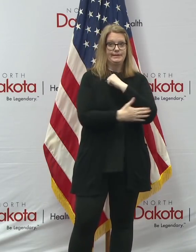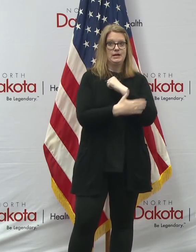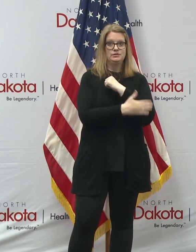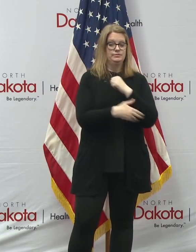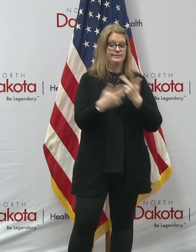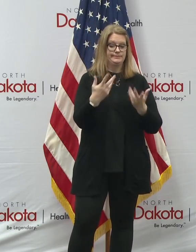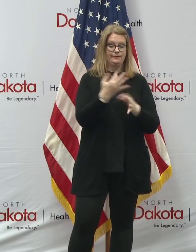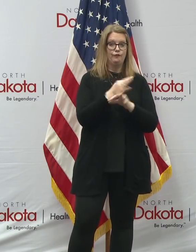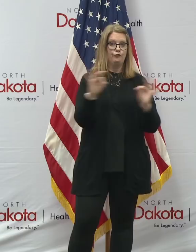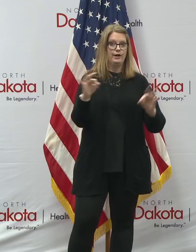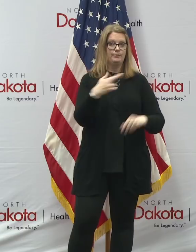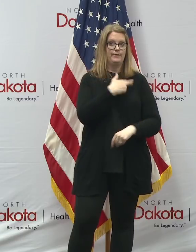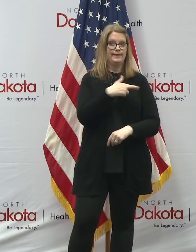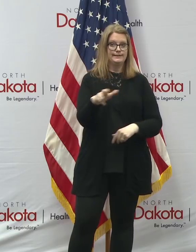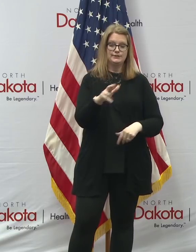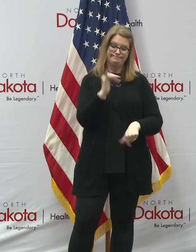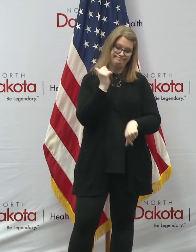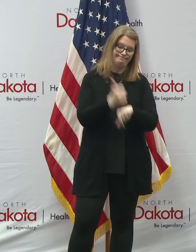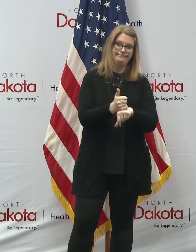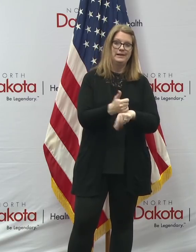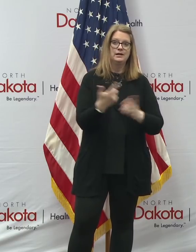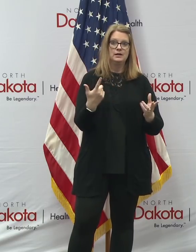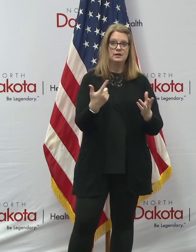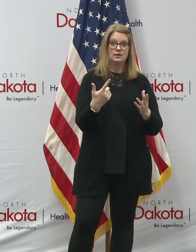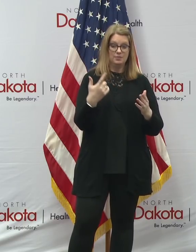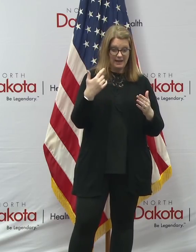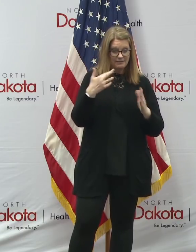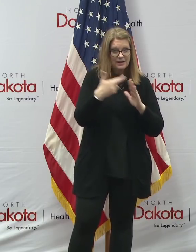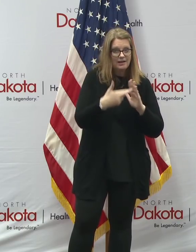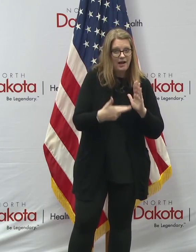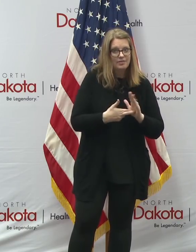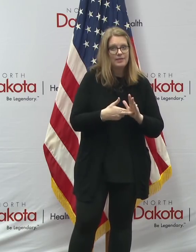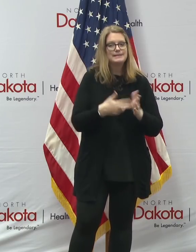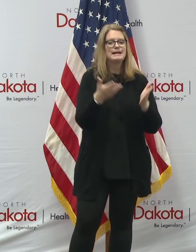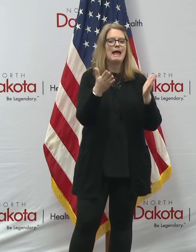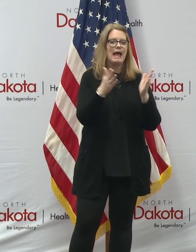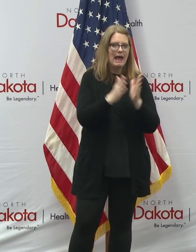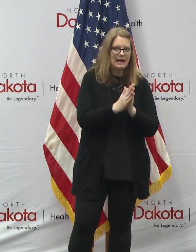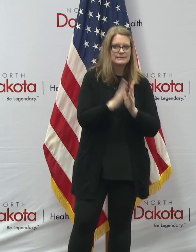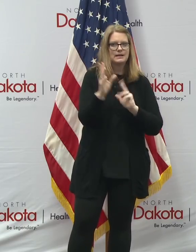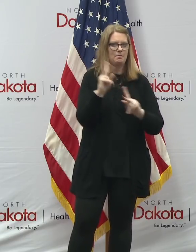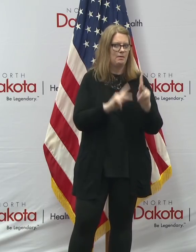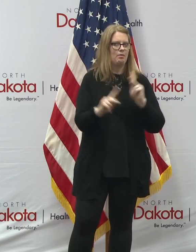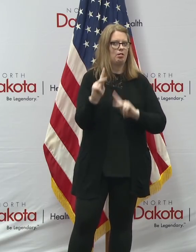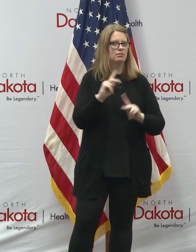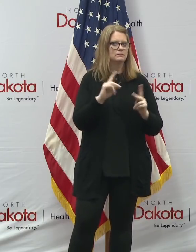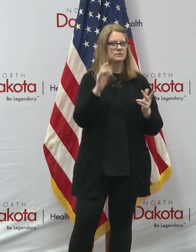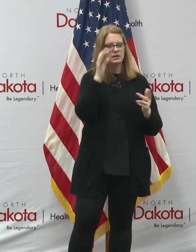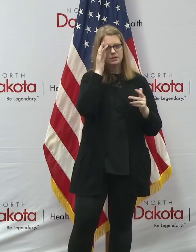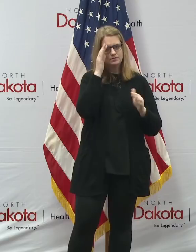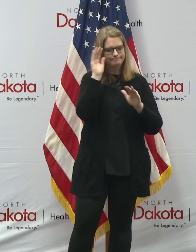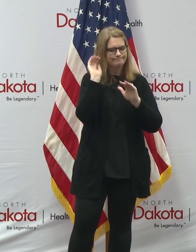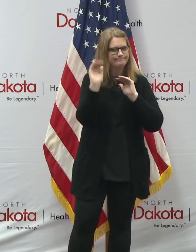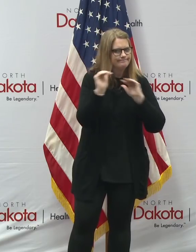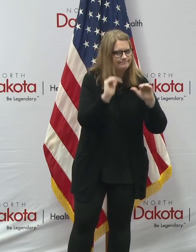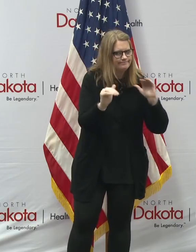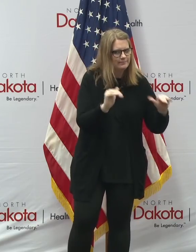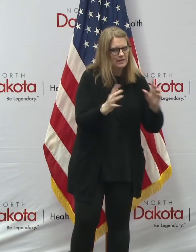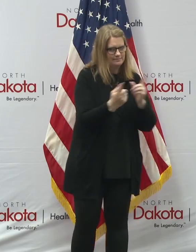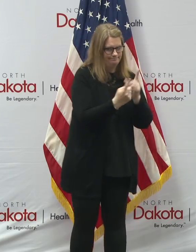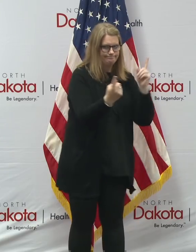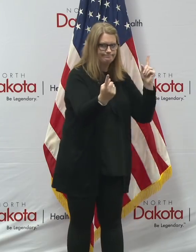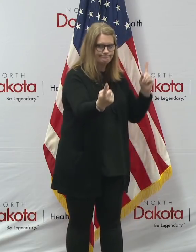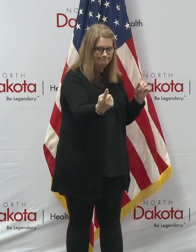freedom of religion. We've gotten guidelines, you know, asking people to, you know, to practice safe